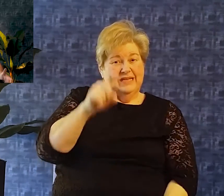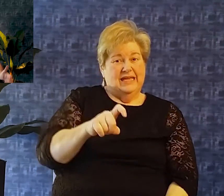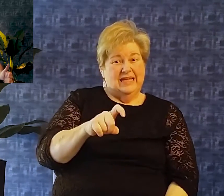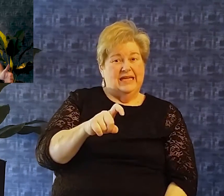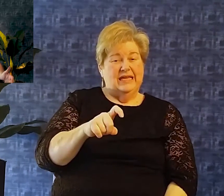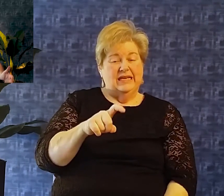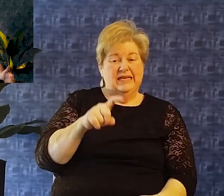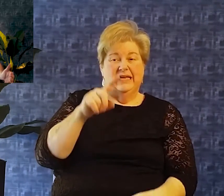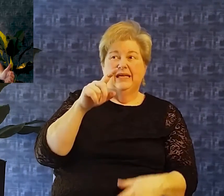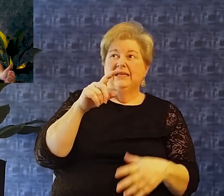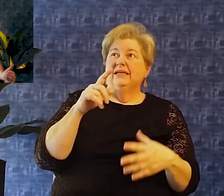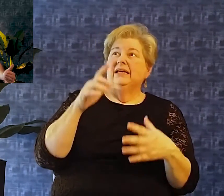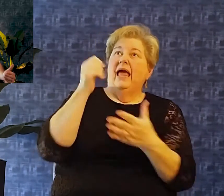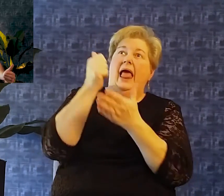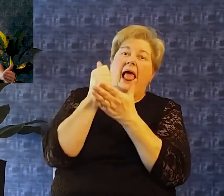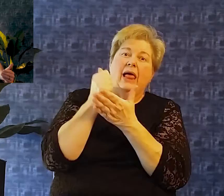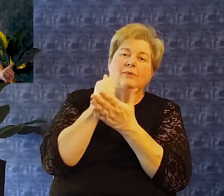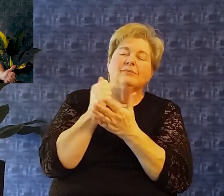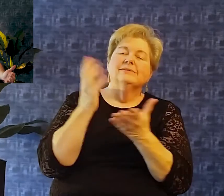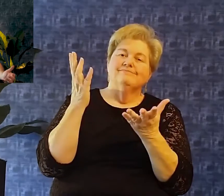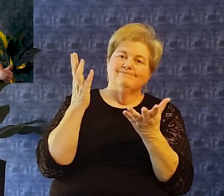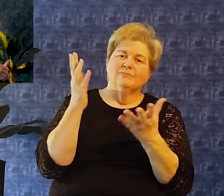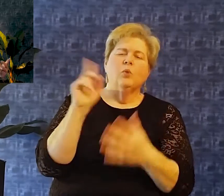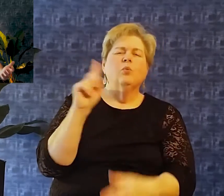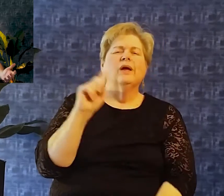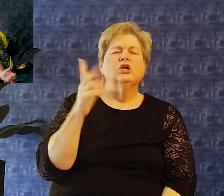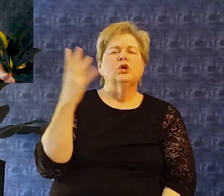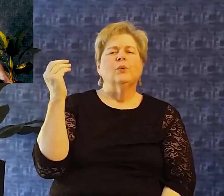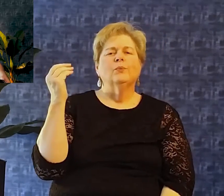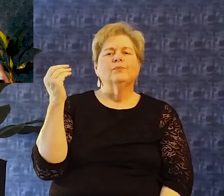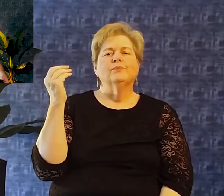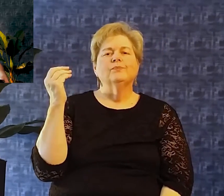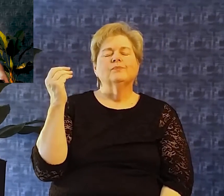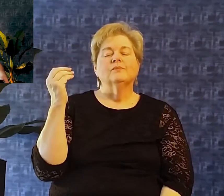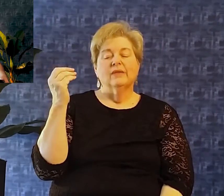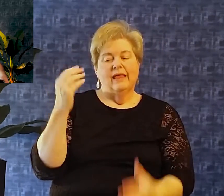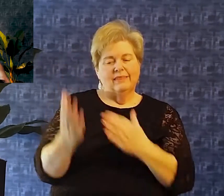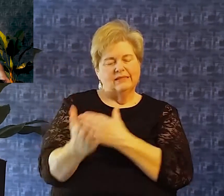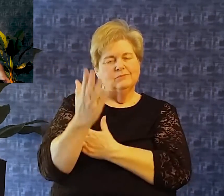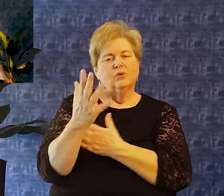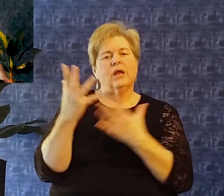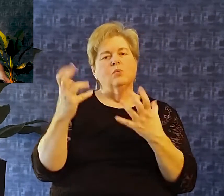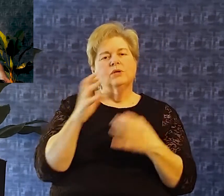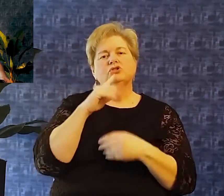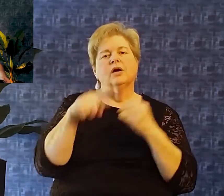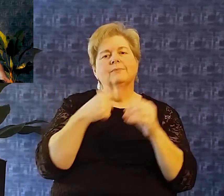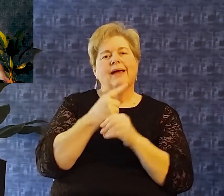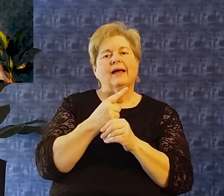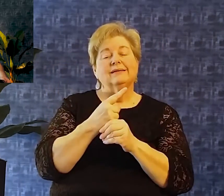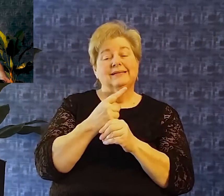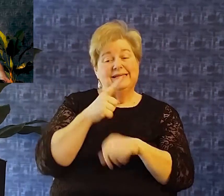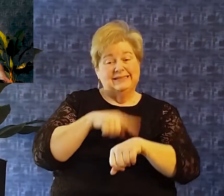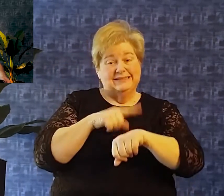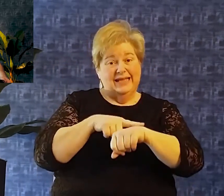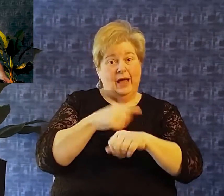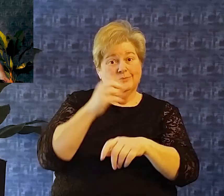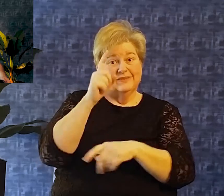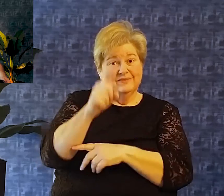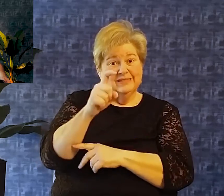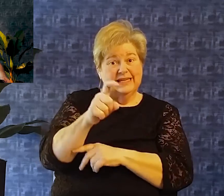that in times of our In times of need in times of our weaknesses, we can always bring our petitions before our